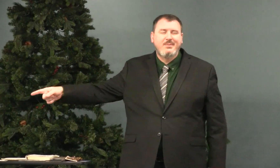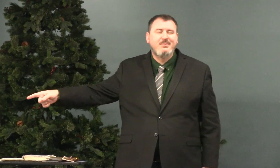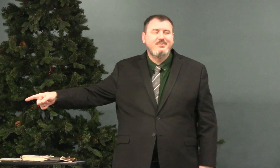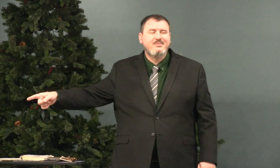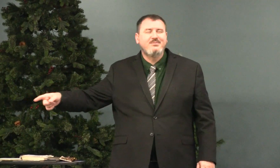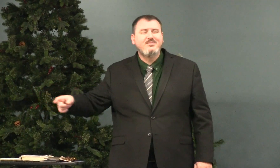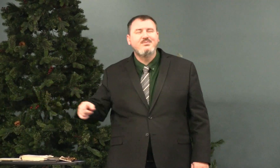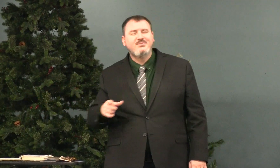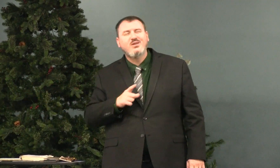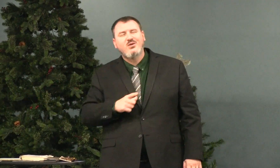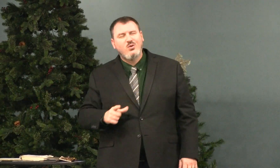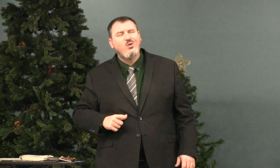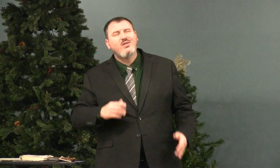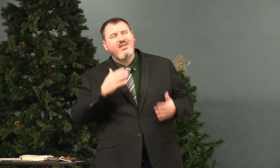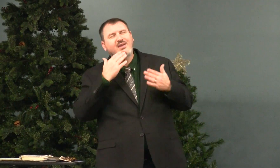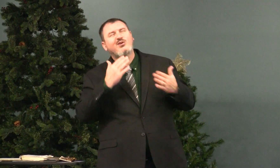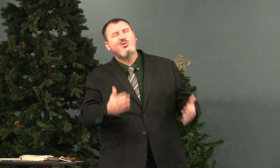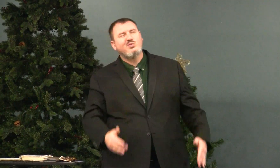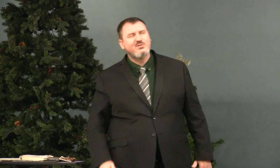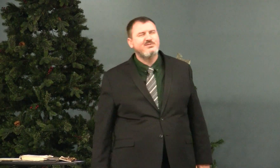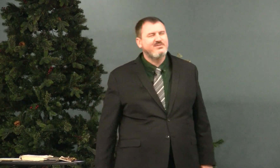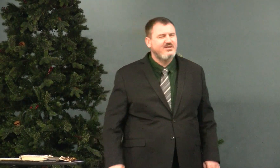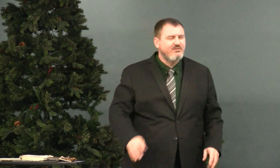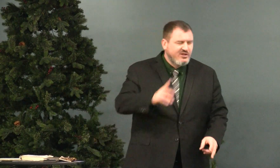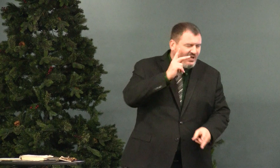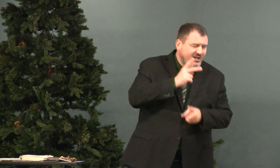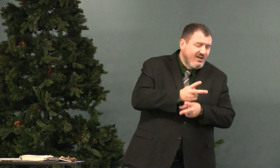than them. Lord, we thank you.